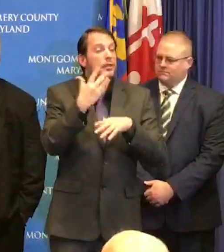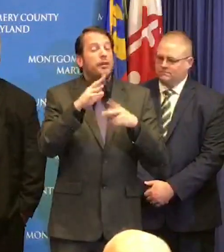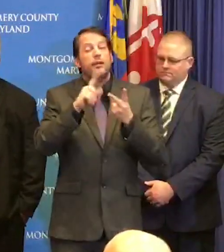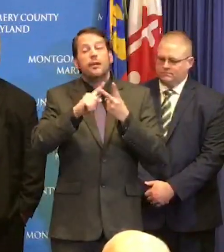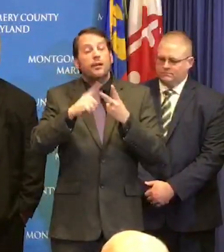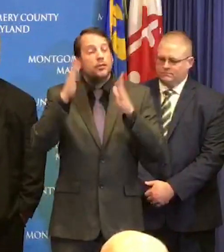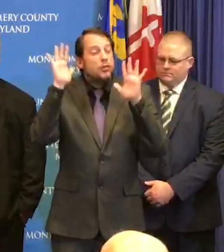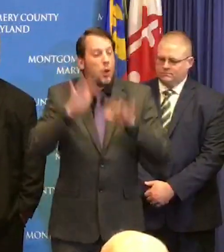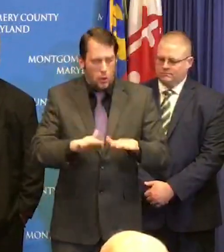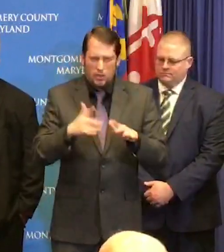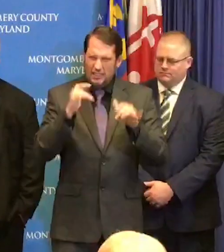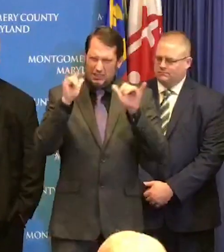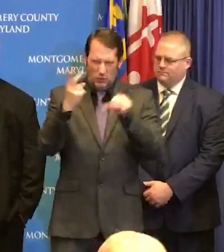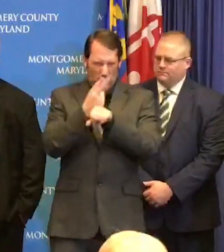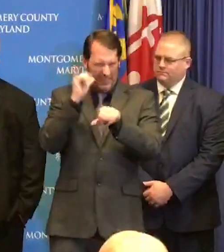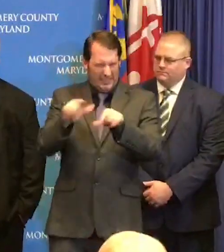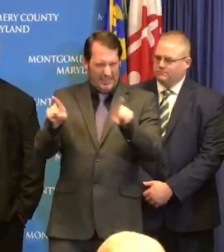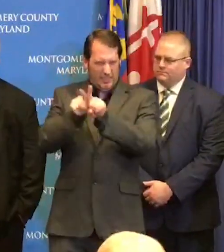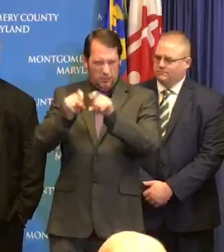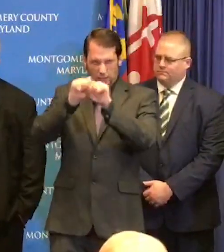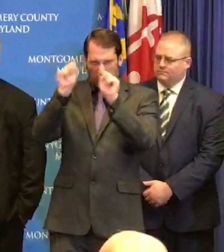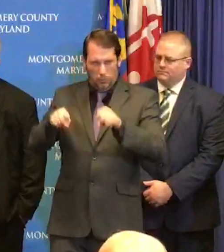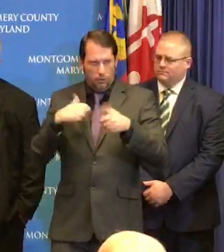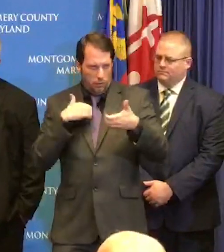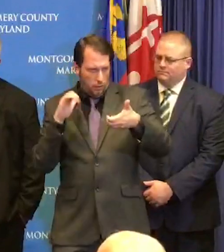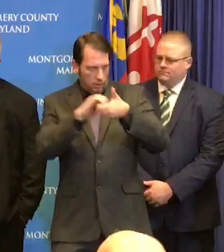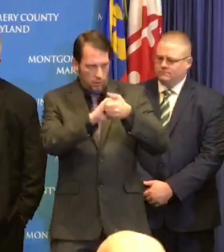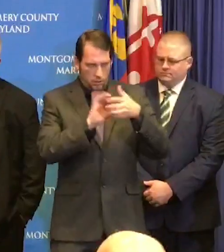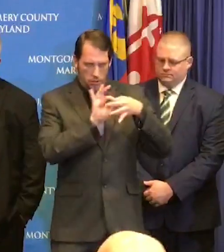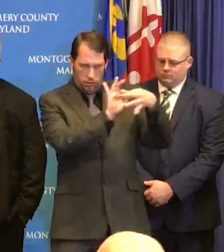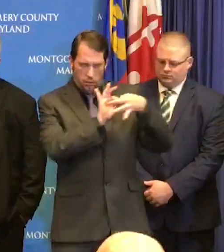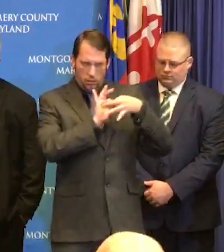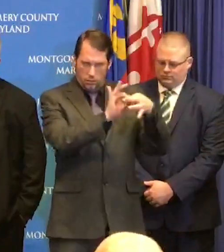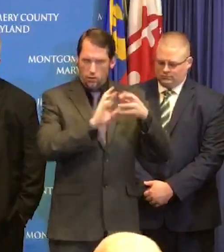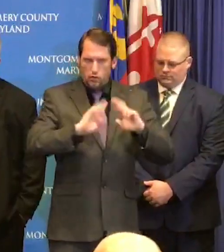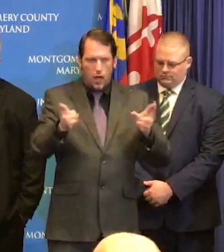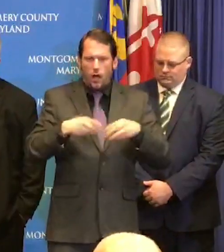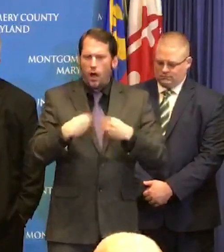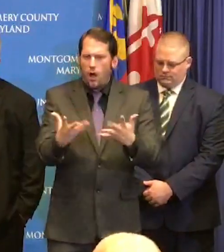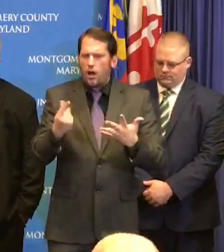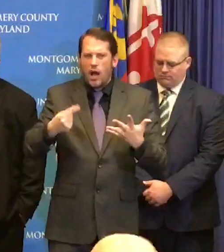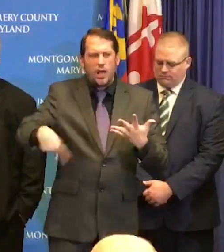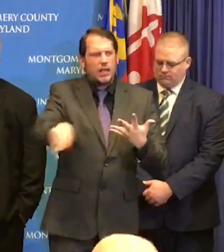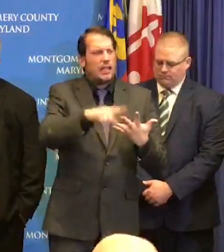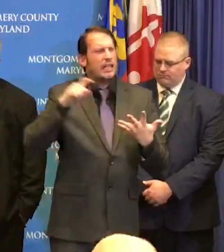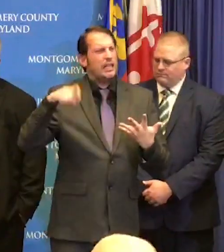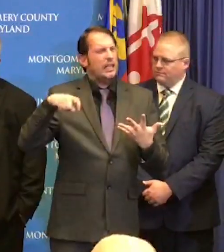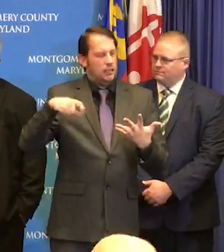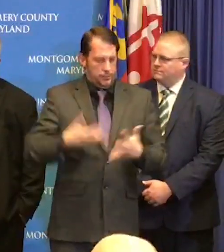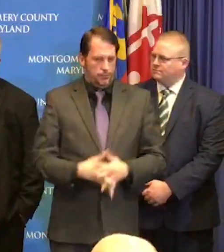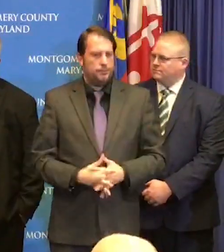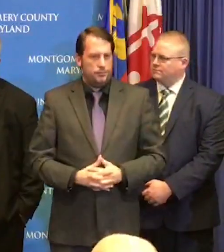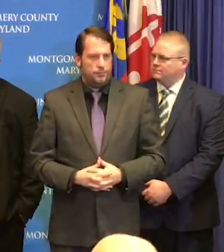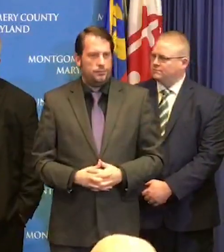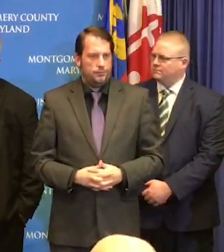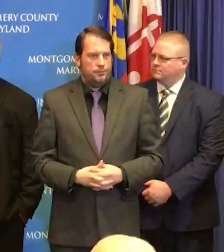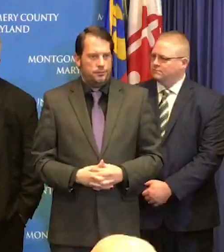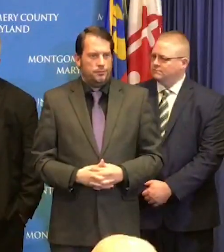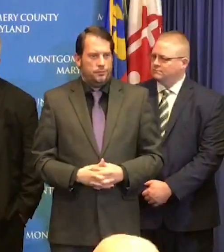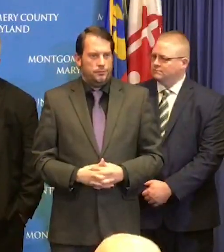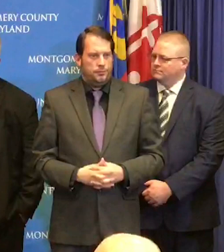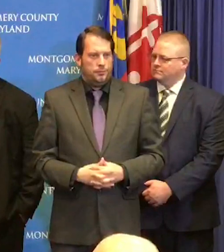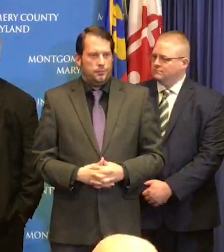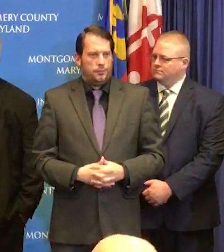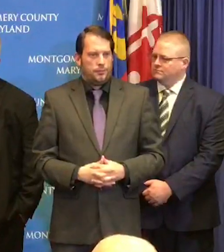preparing for that we will share with our community and students the plan for educational activities and resources to utilize